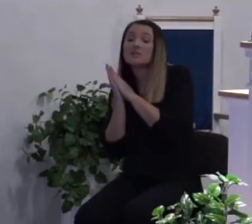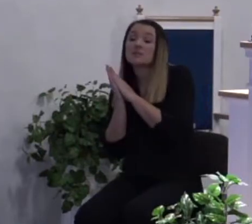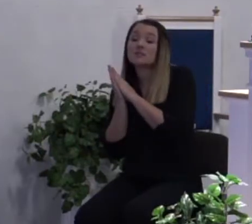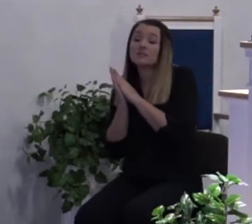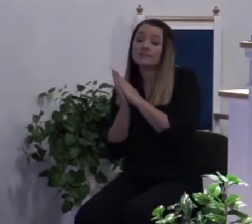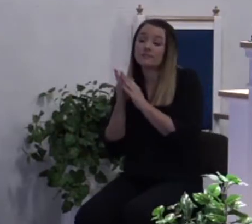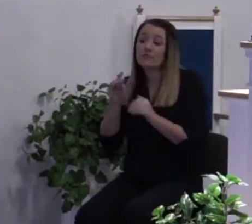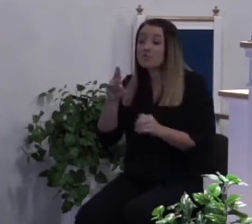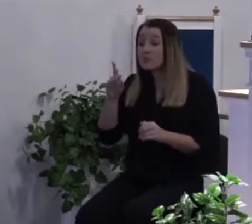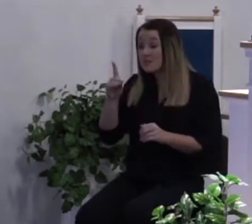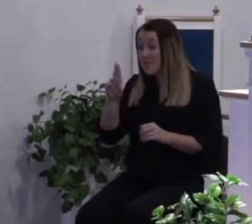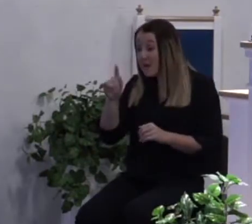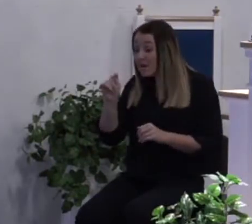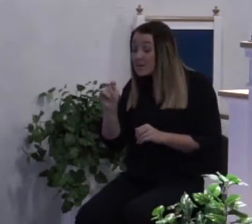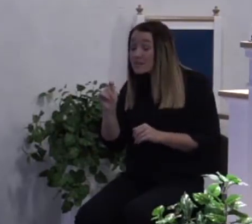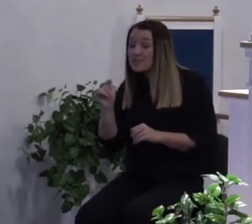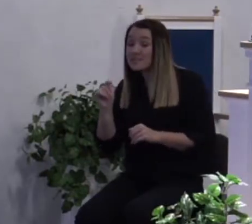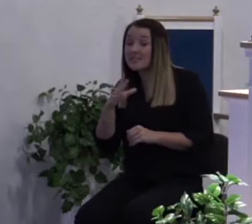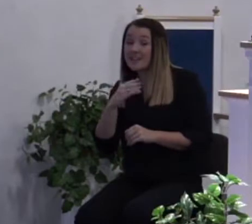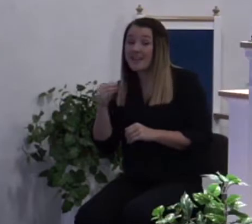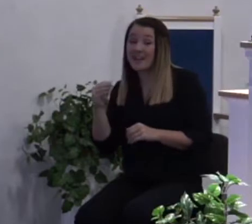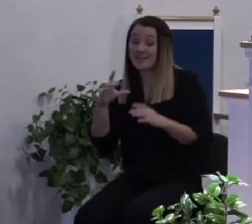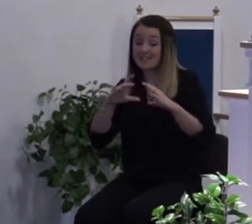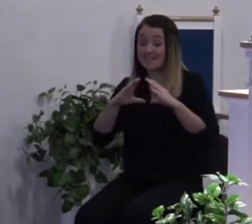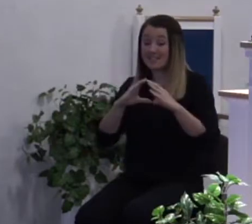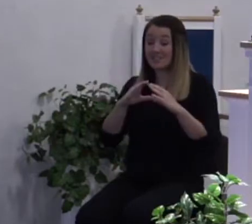dusted, and the dishes are still sitting in the sink.